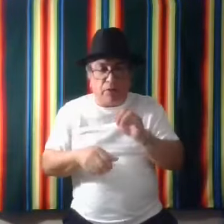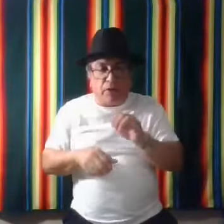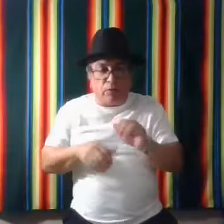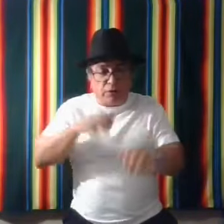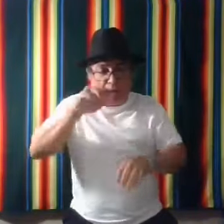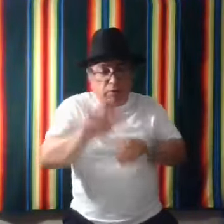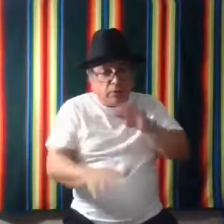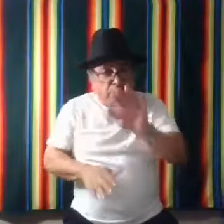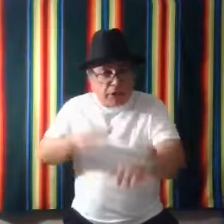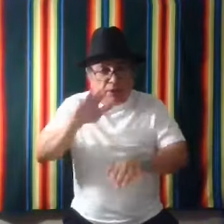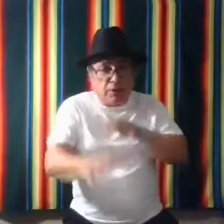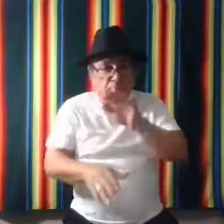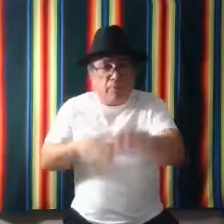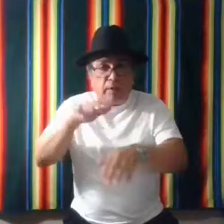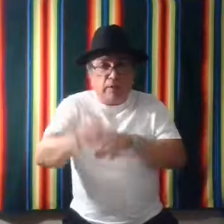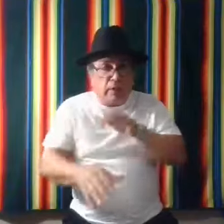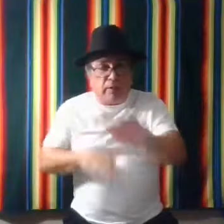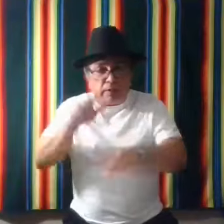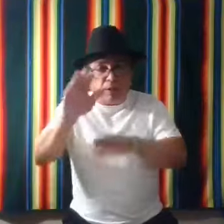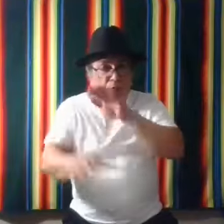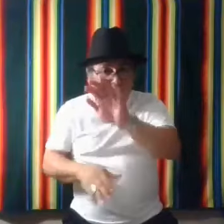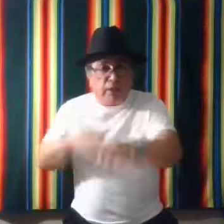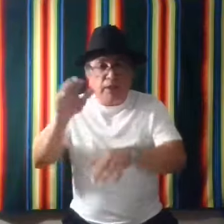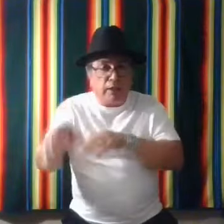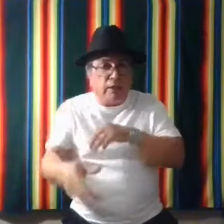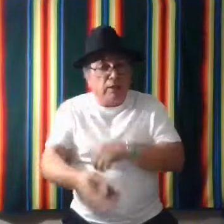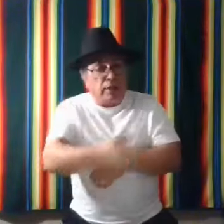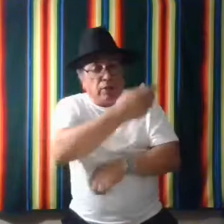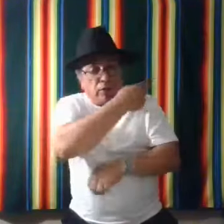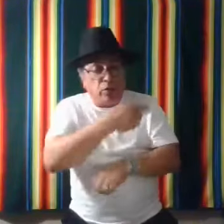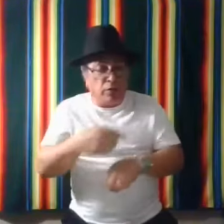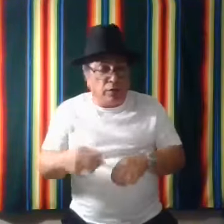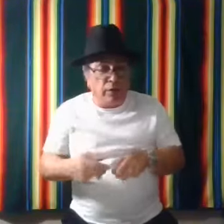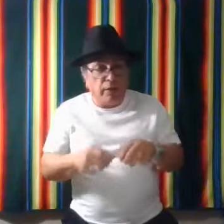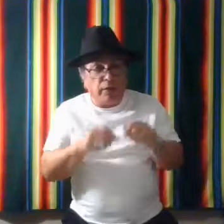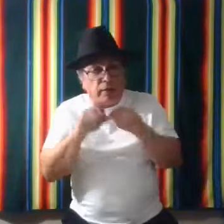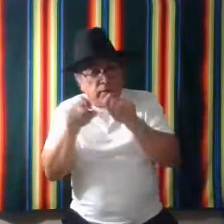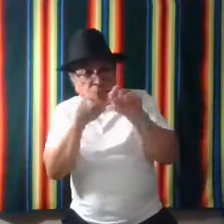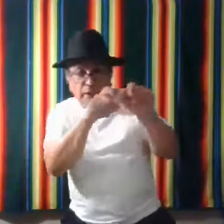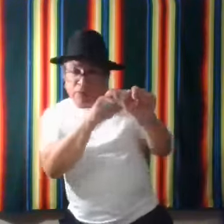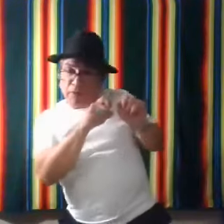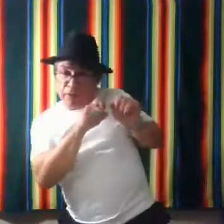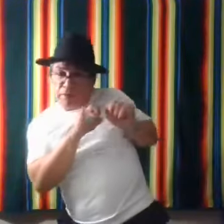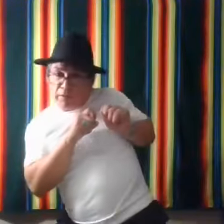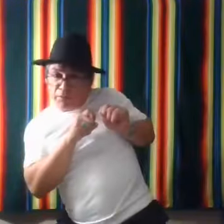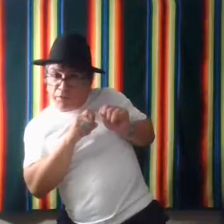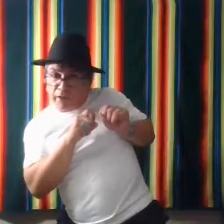was chasing them. That they was running. They looked over. And they said they was, they, they was afraid.